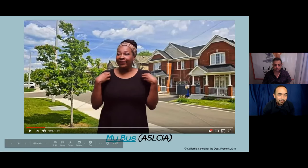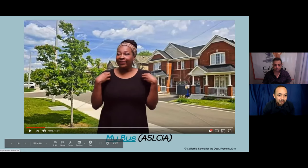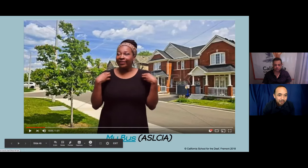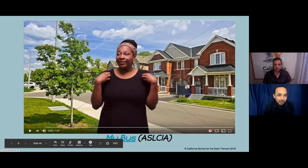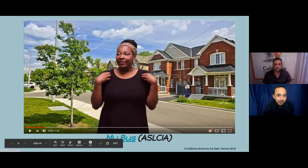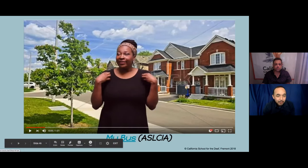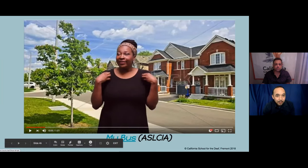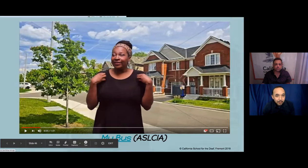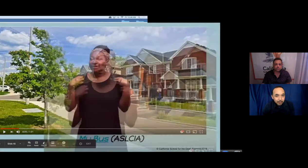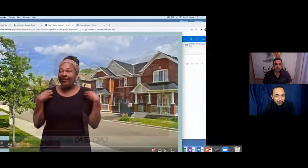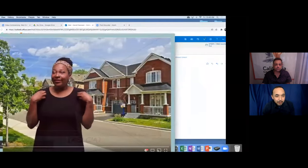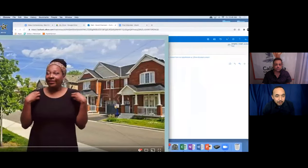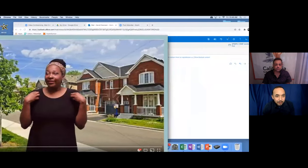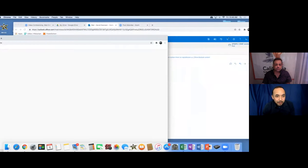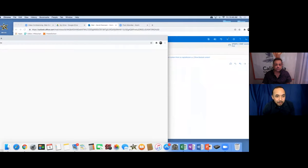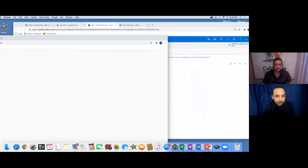story.